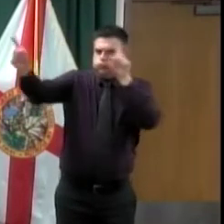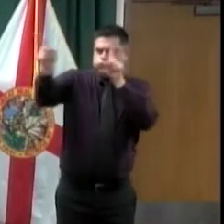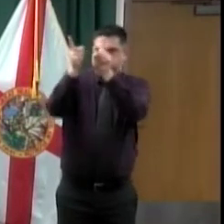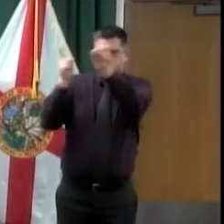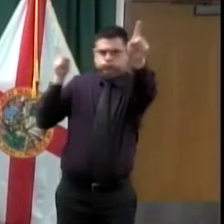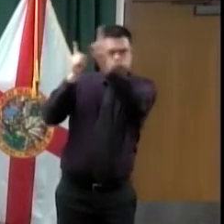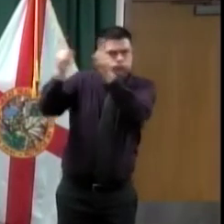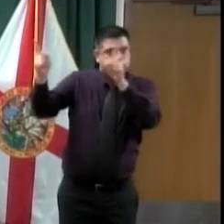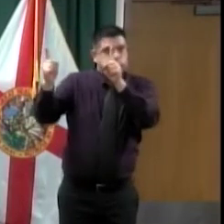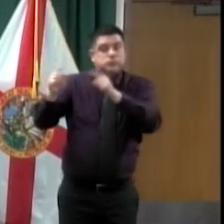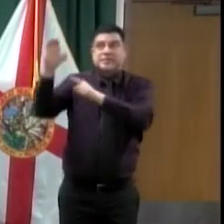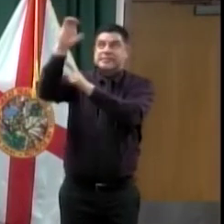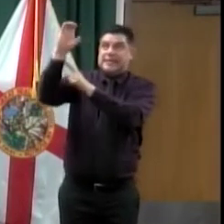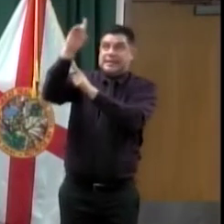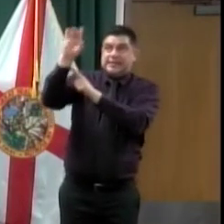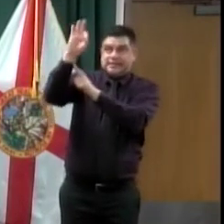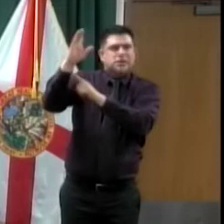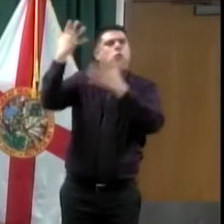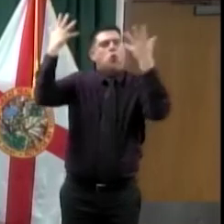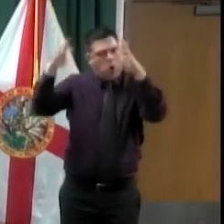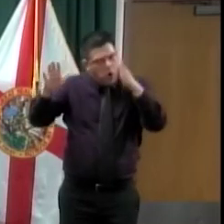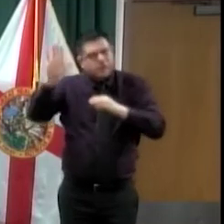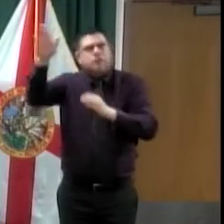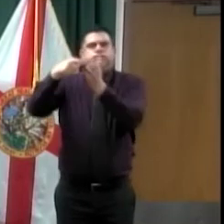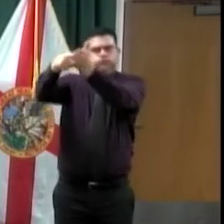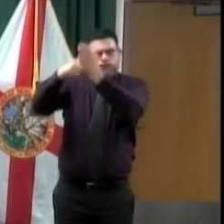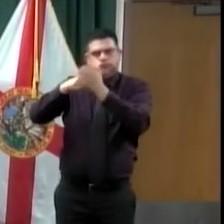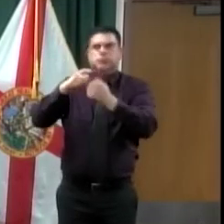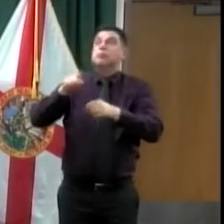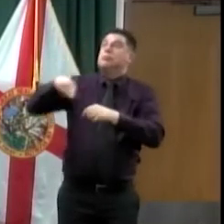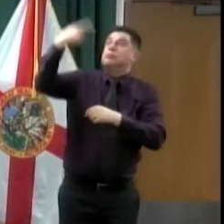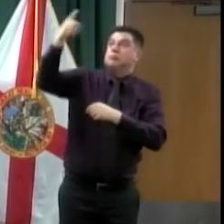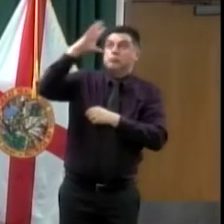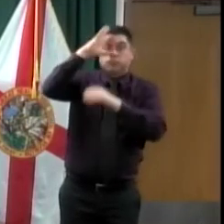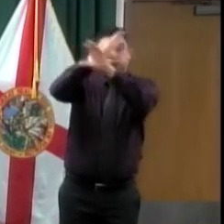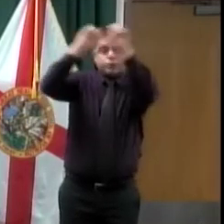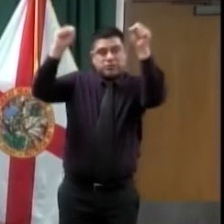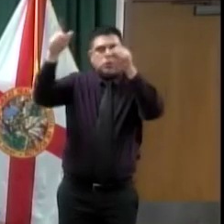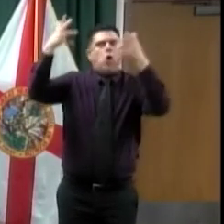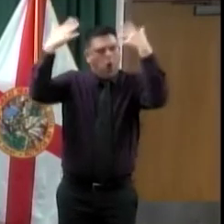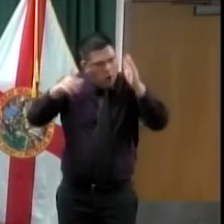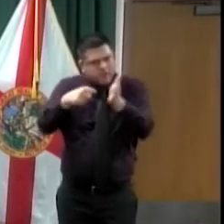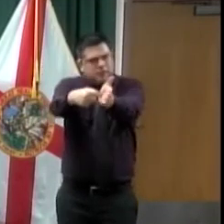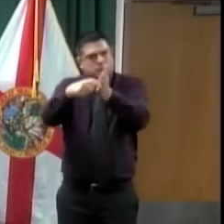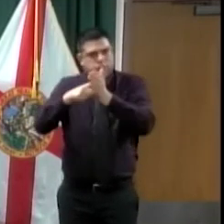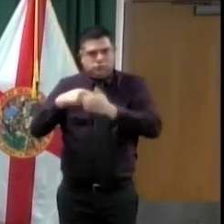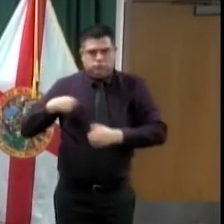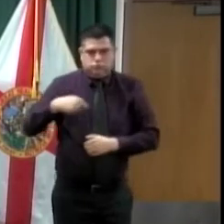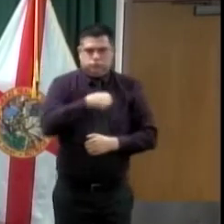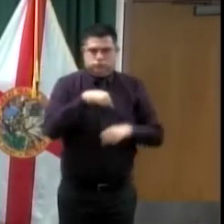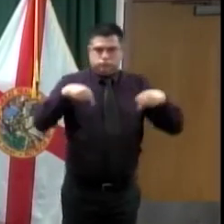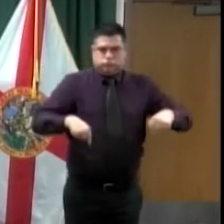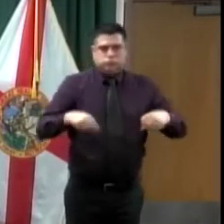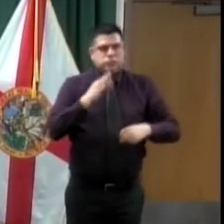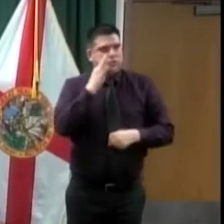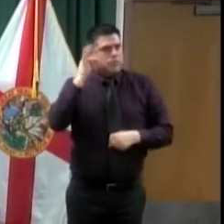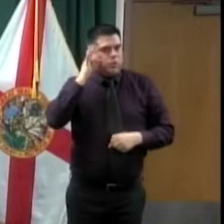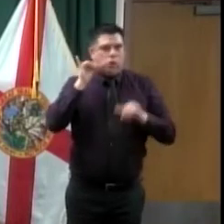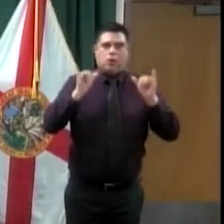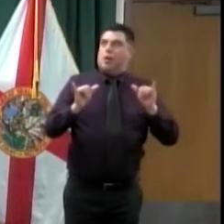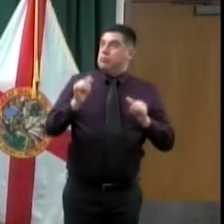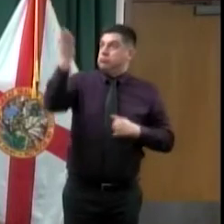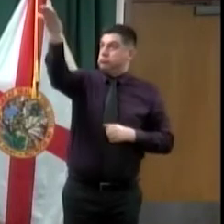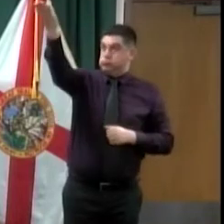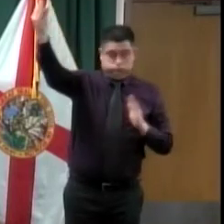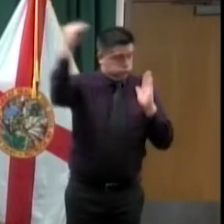six feet distance. We are requiring it in this county. The president, the CDC, both agree groups